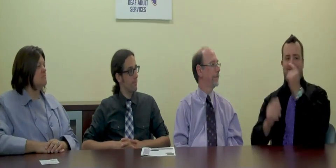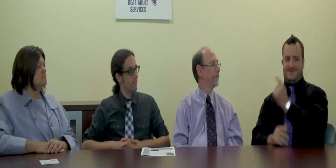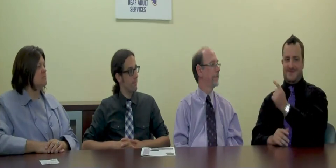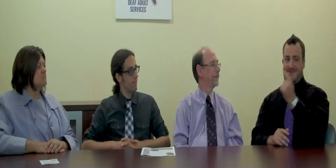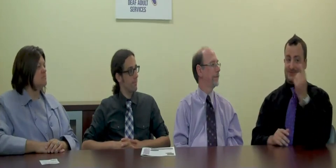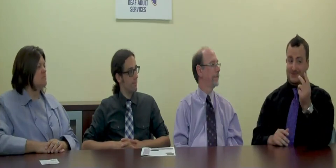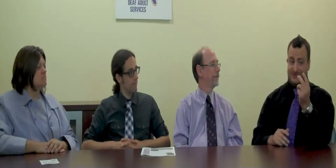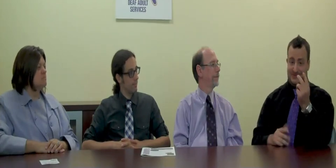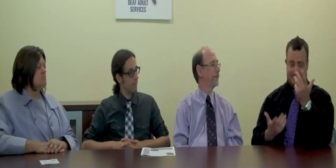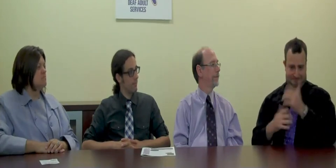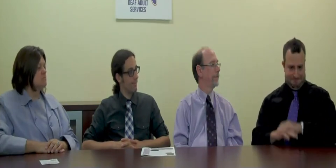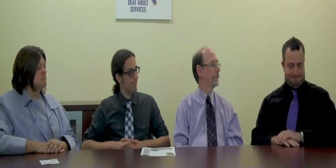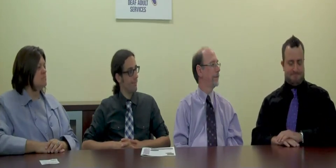and Advanced 1 and 2.